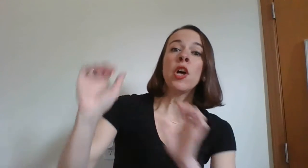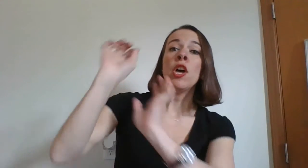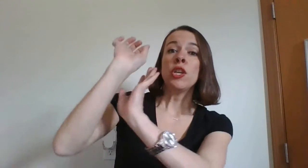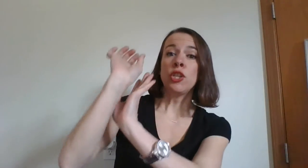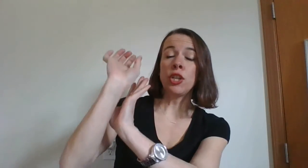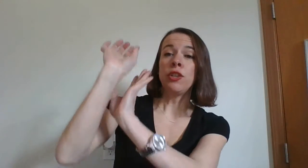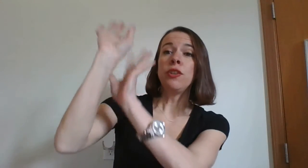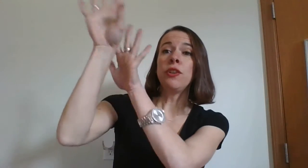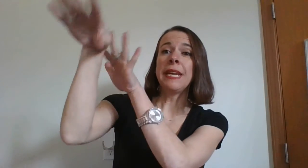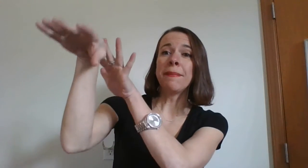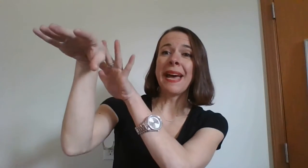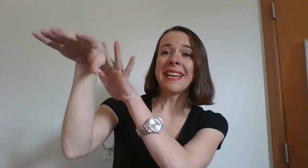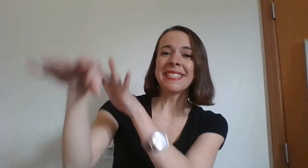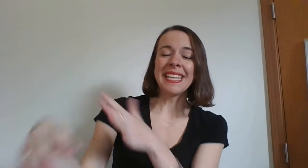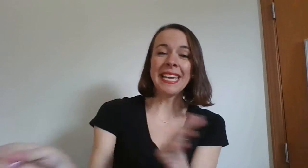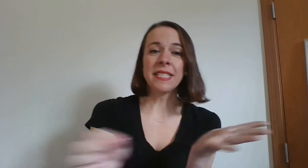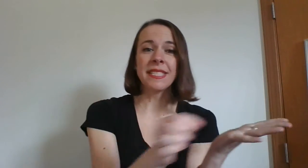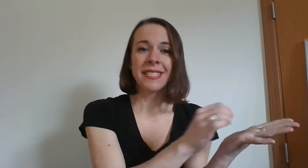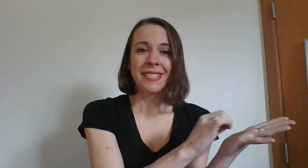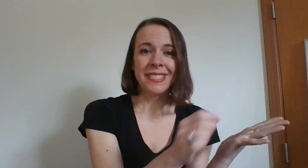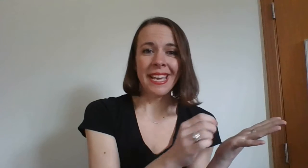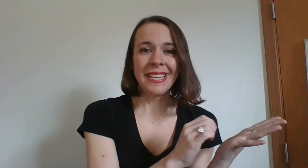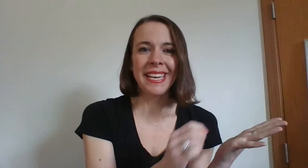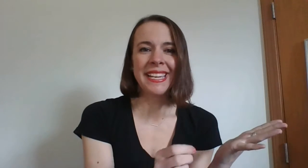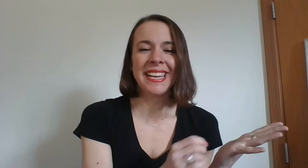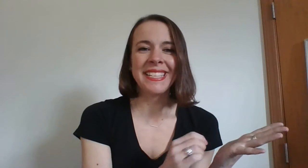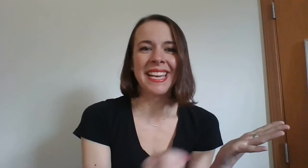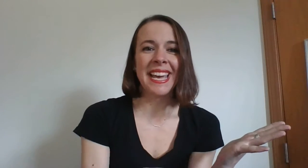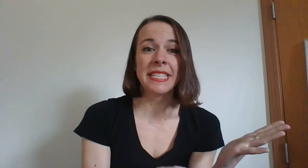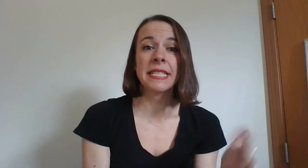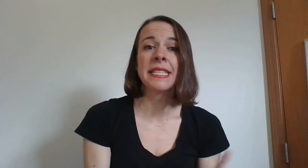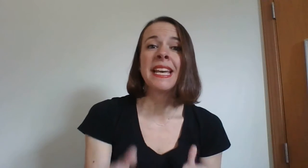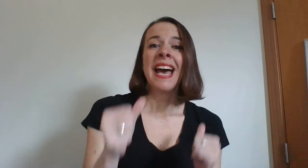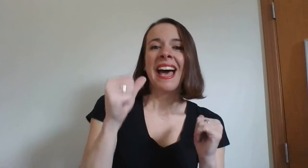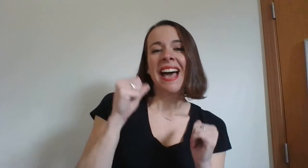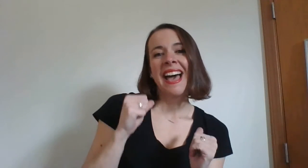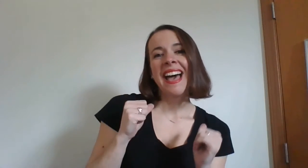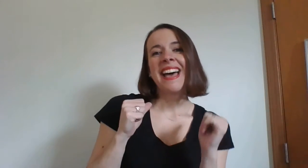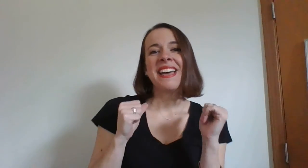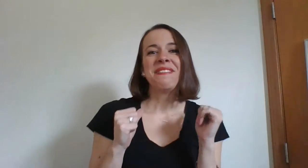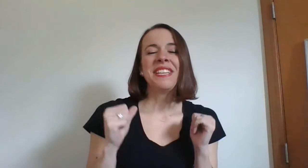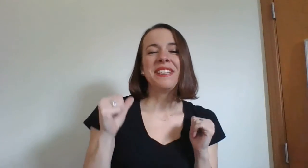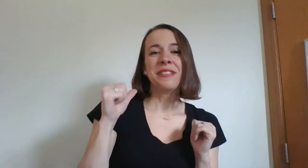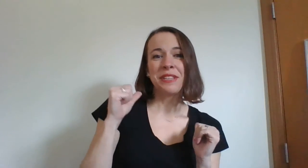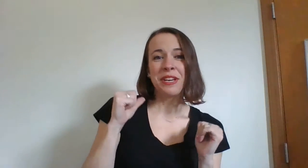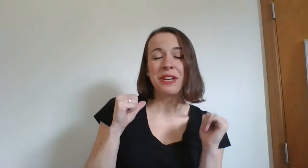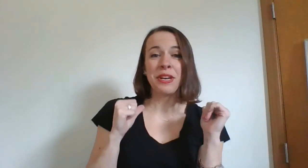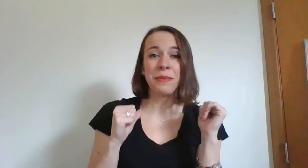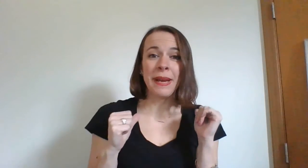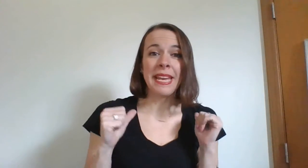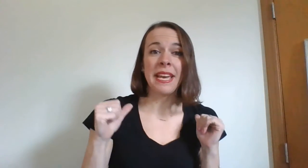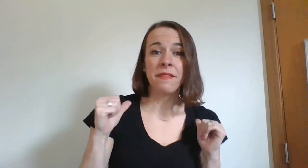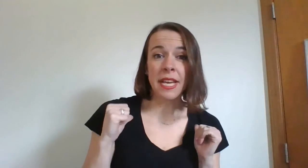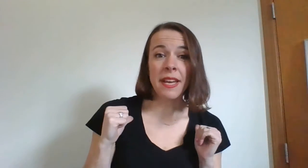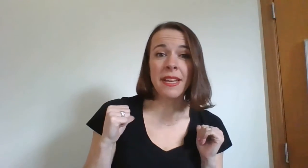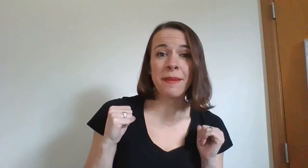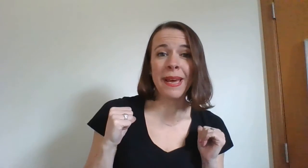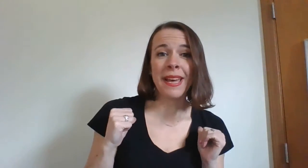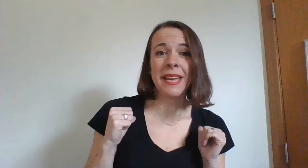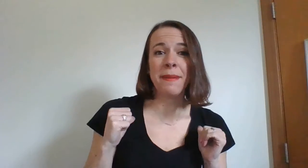shooting baskets taking a test I feel good when I've done my